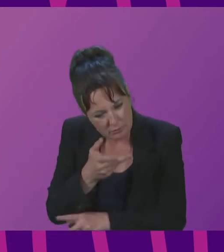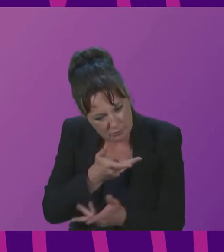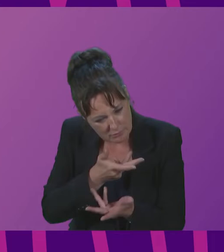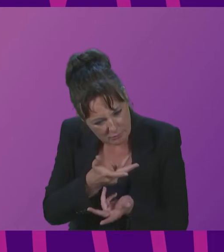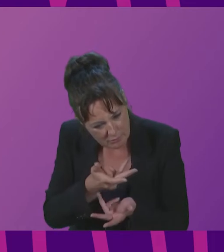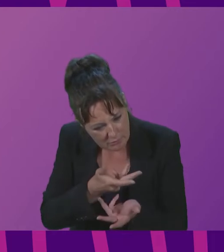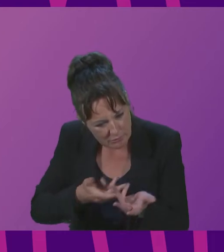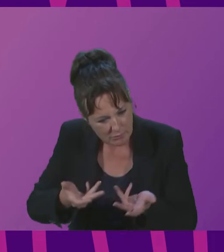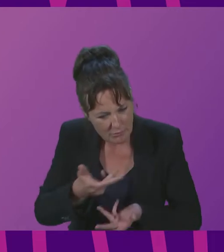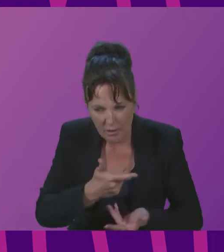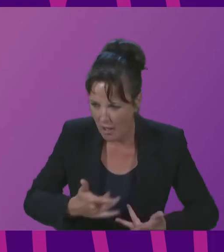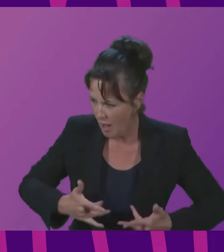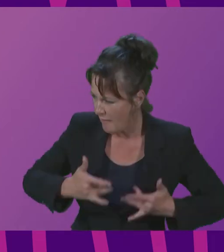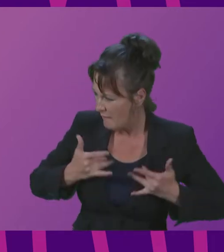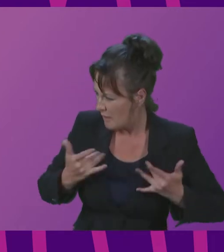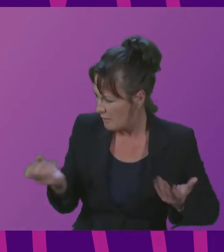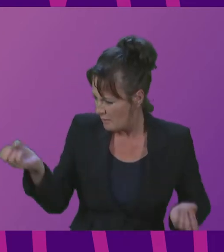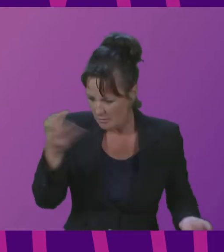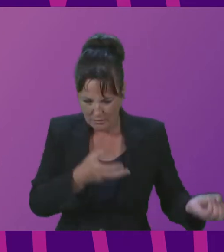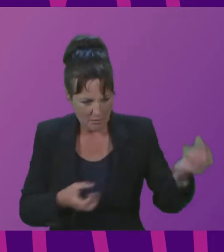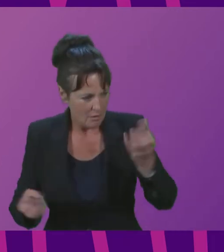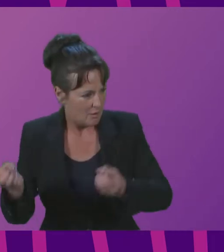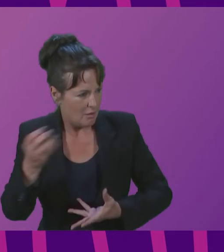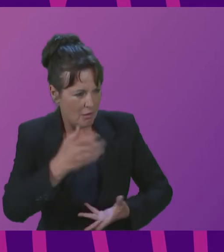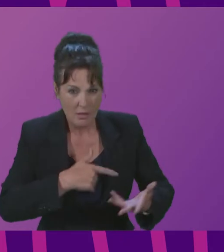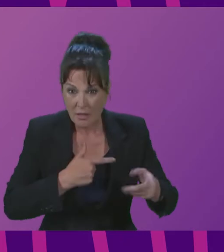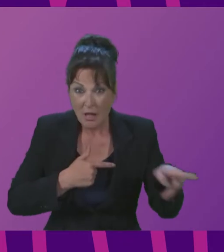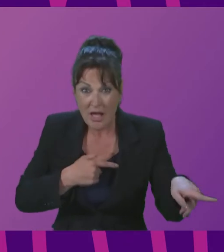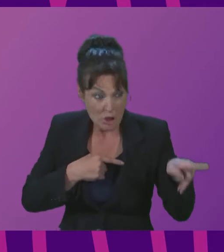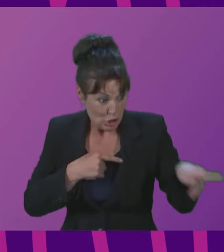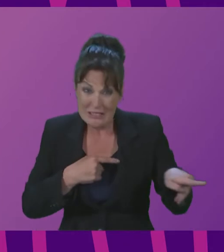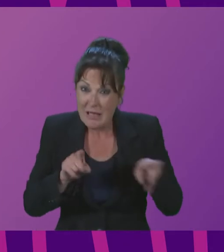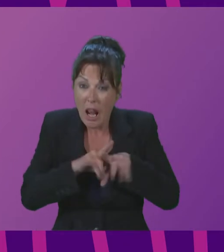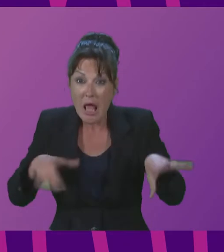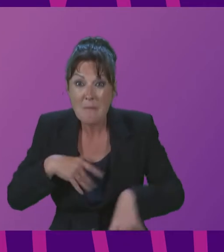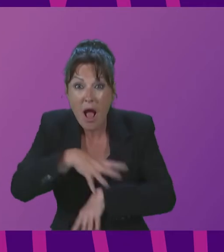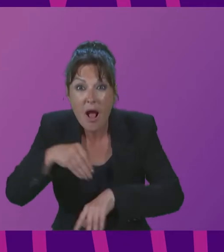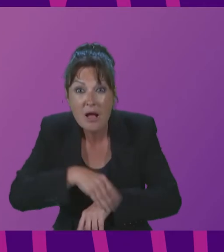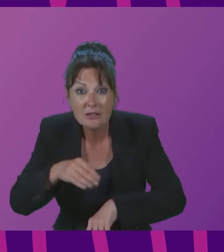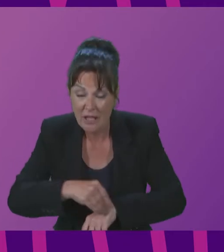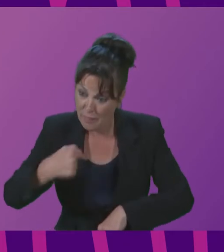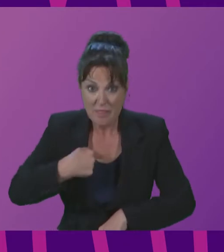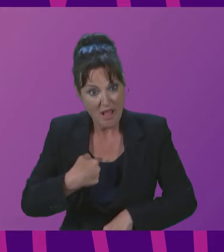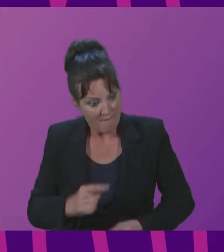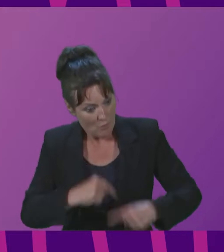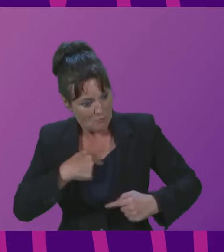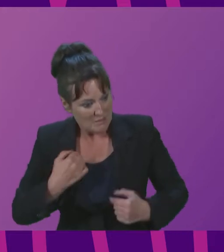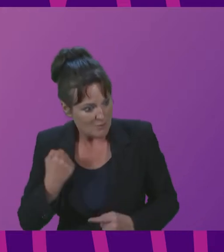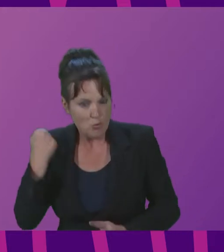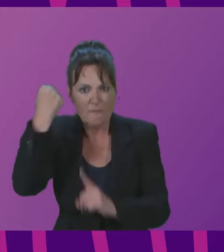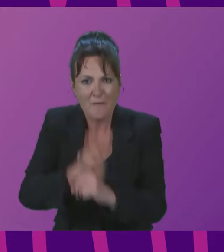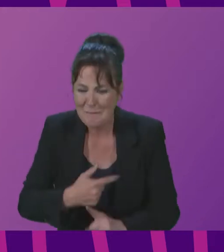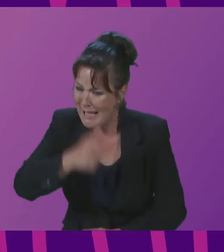heated I feel things chime in that felt depleted because she's like my cousins who make me want to fight because they know I know that